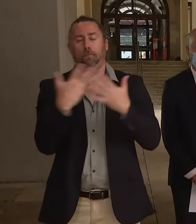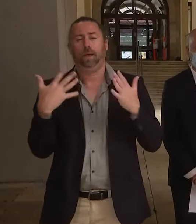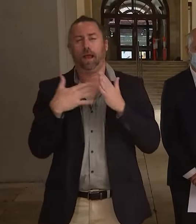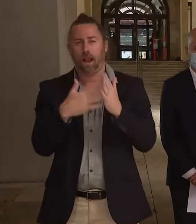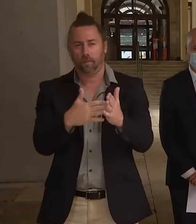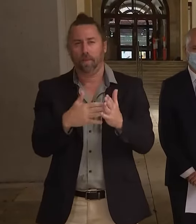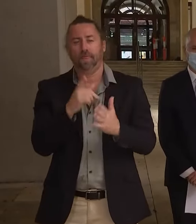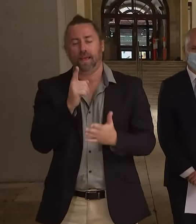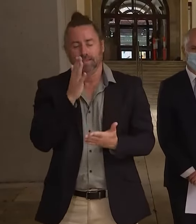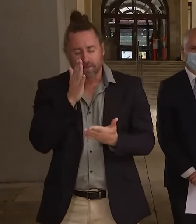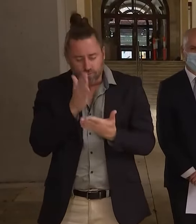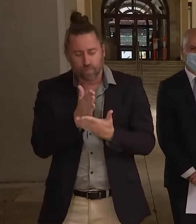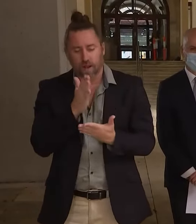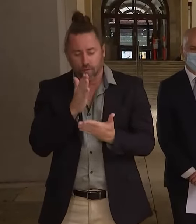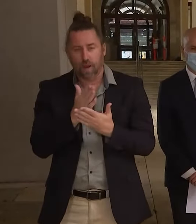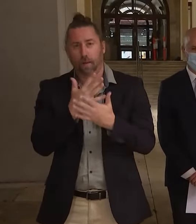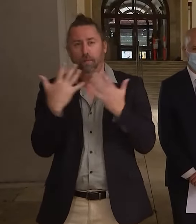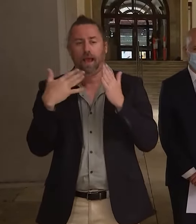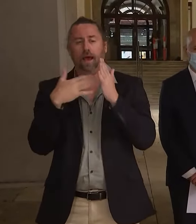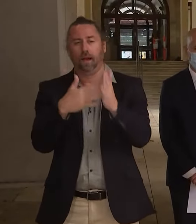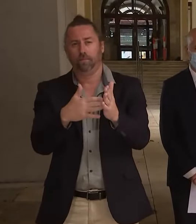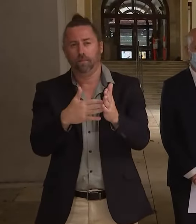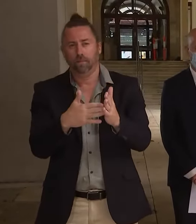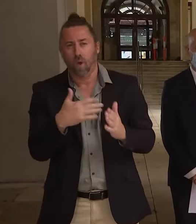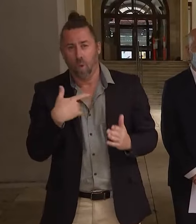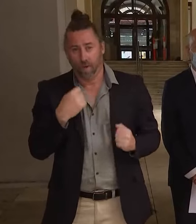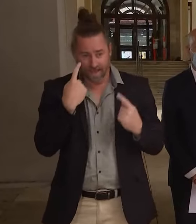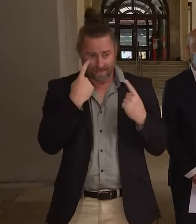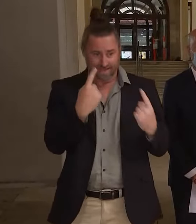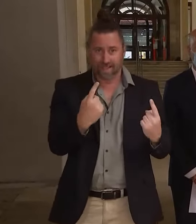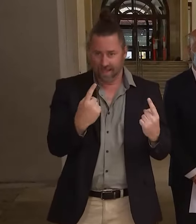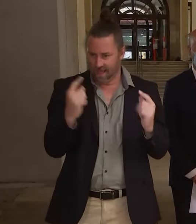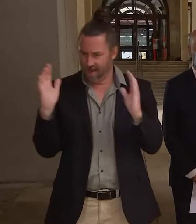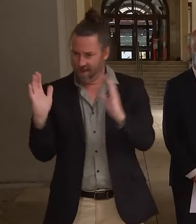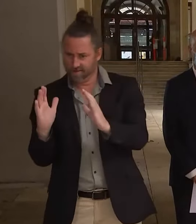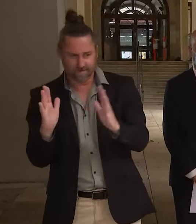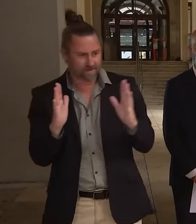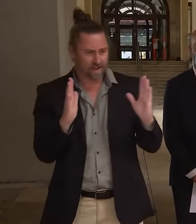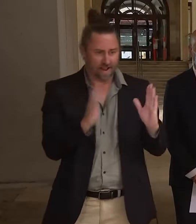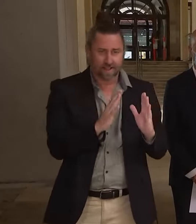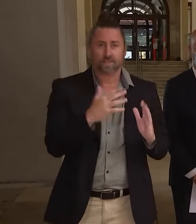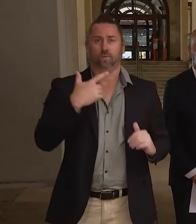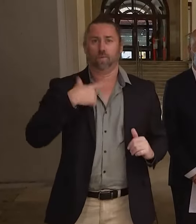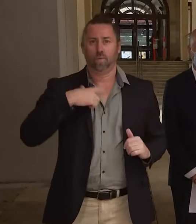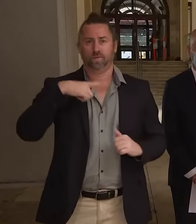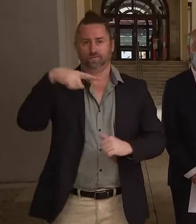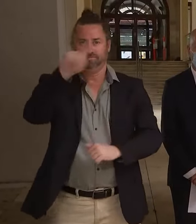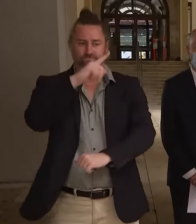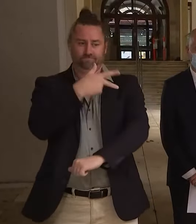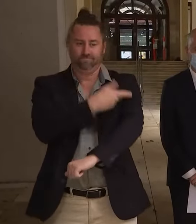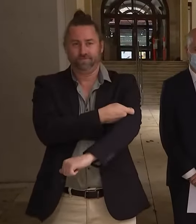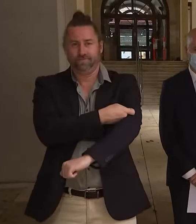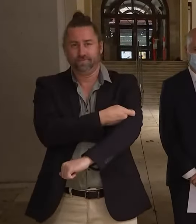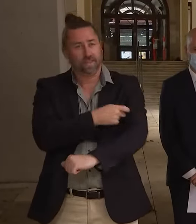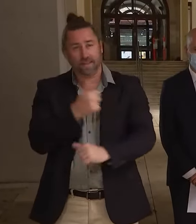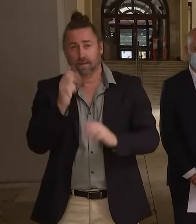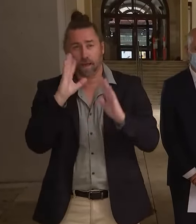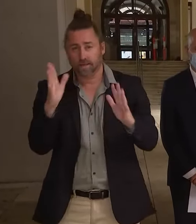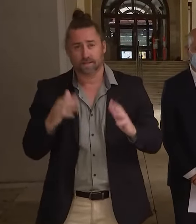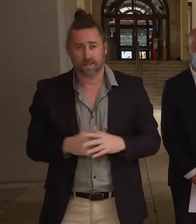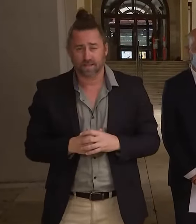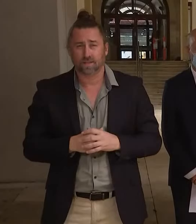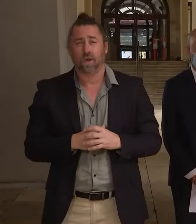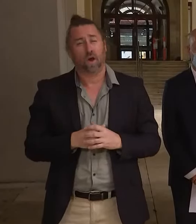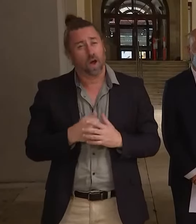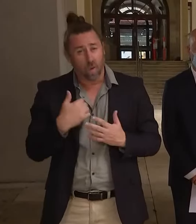slow down the number of people coming into our hospital system and needing ICU. I want to keep encouraging